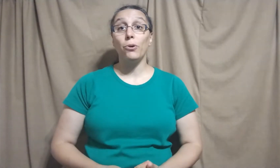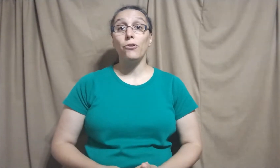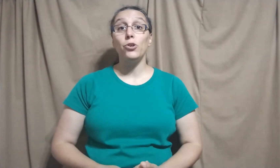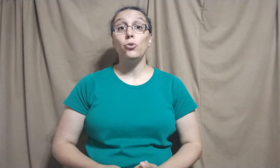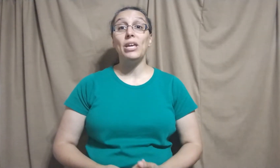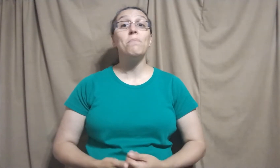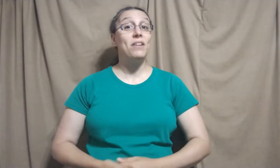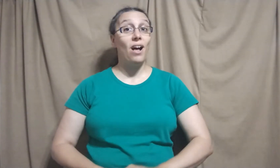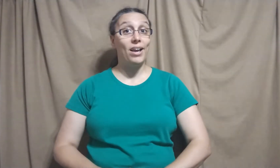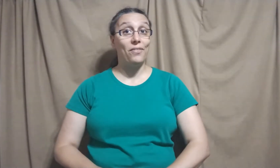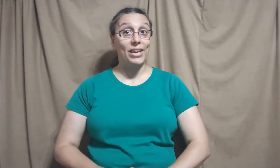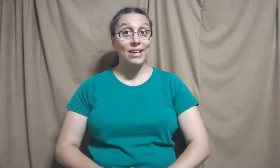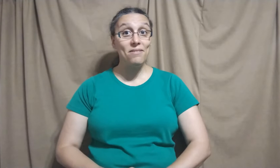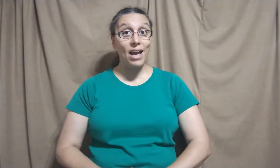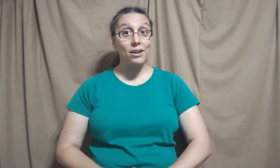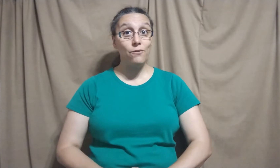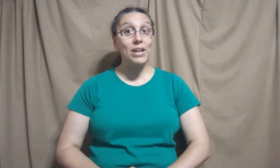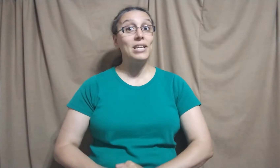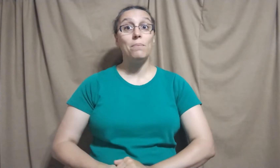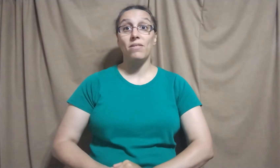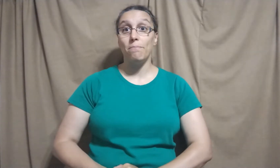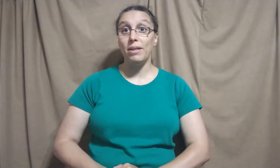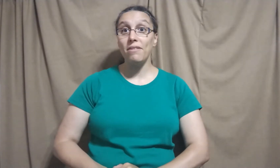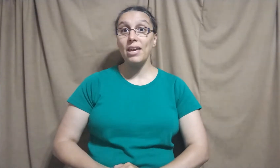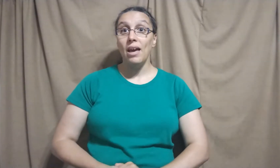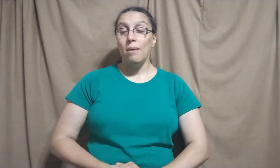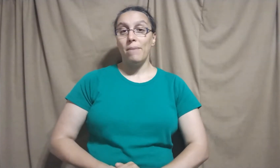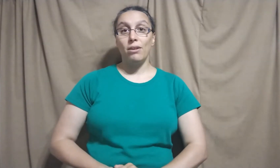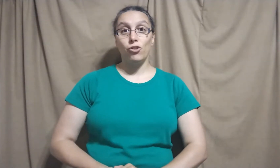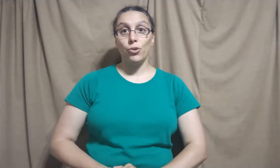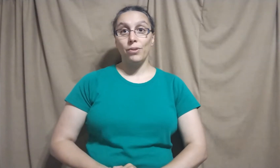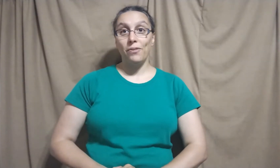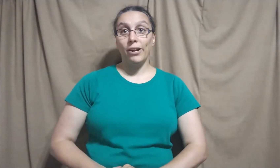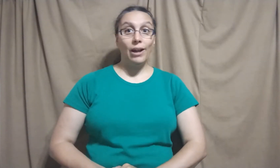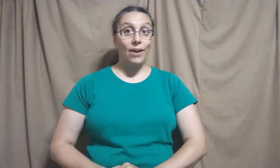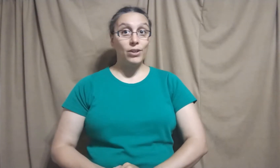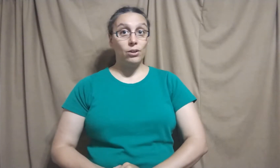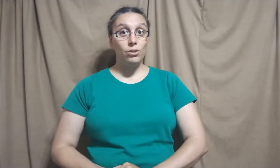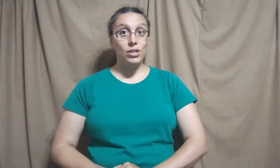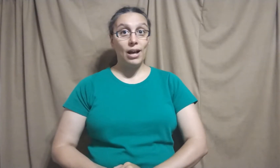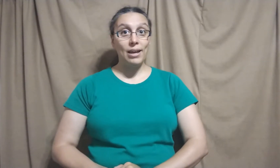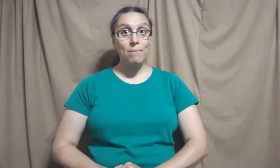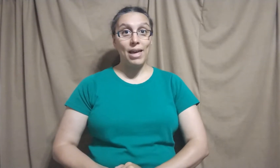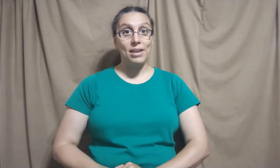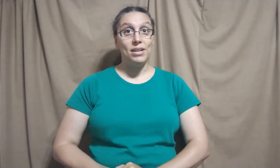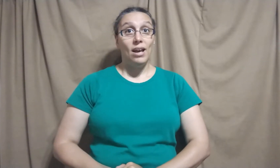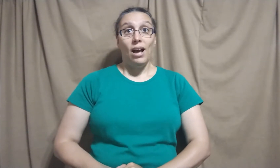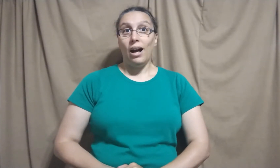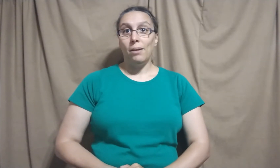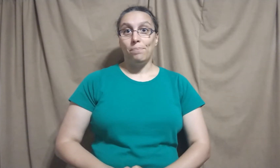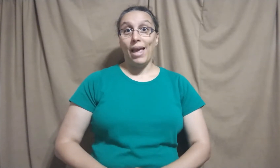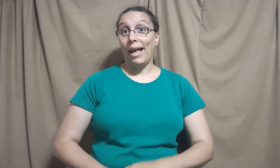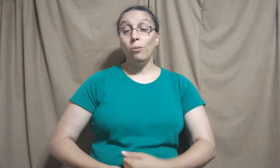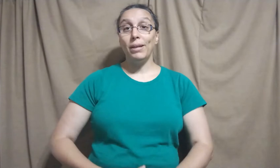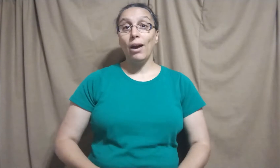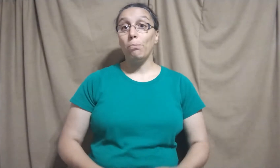person who keeps an eye on the kids at an event, keeps them busy, makes sure that they are having a good time, and helping out,